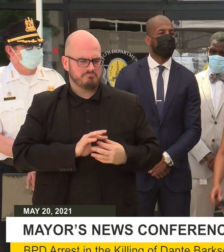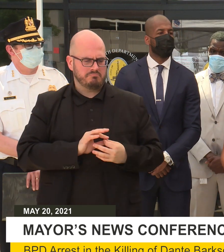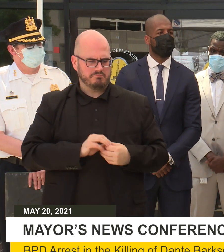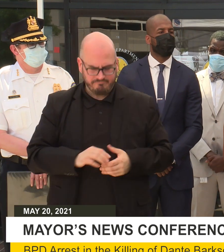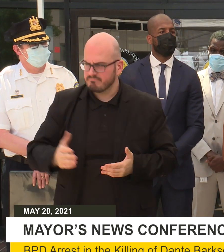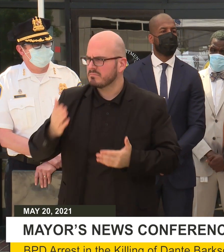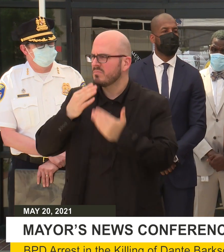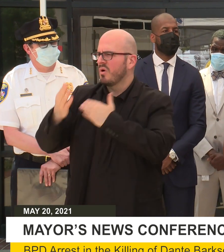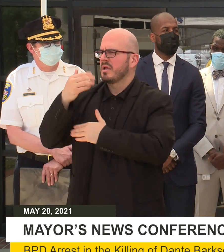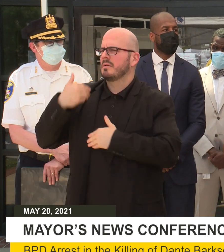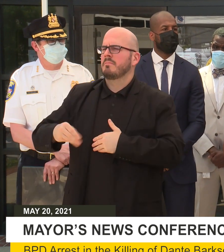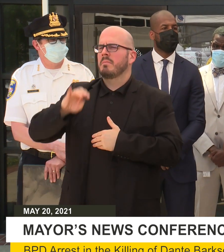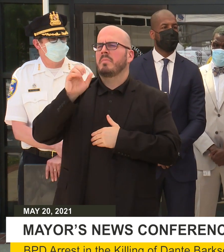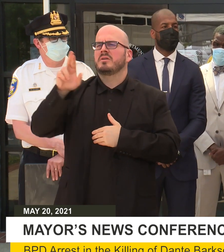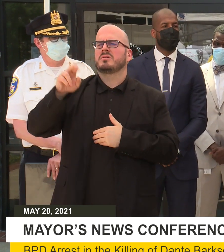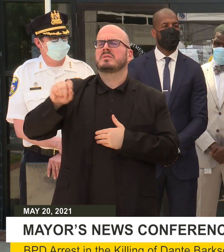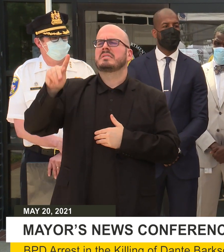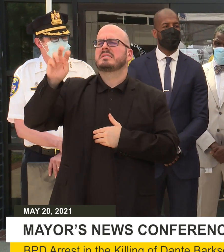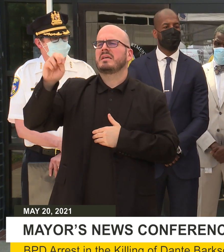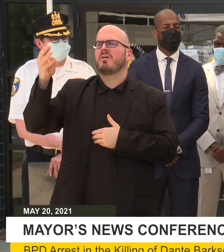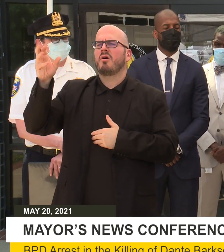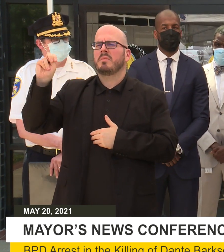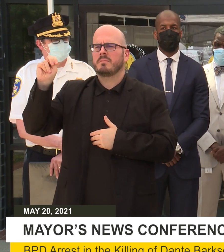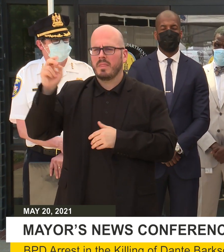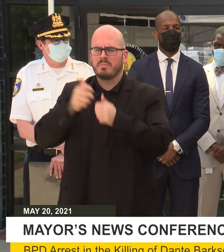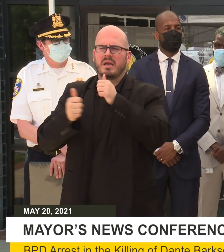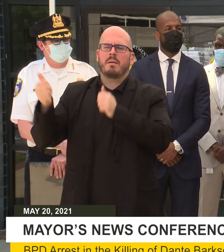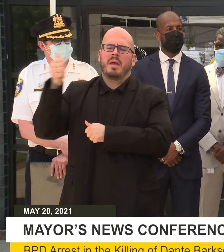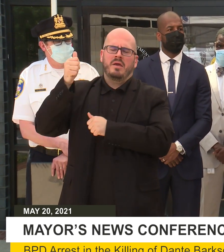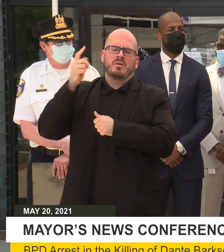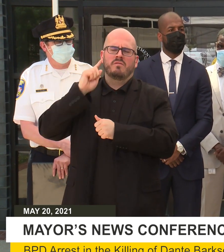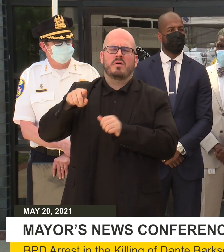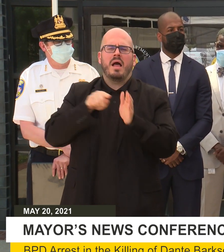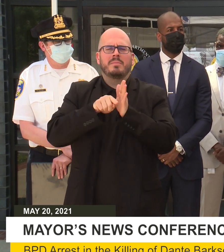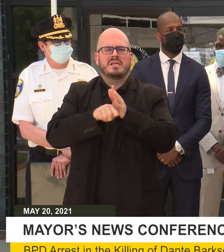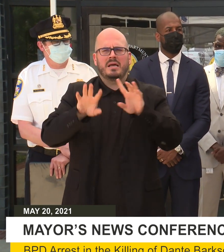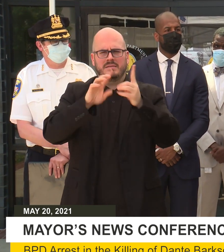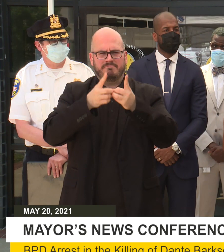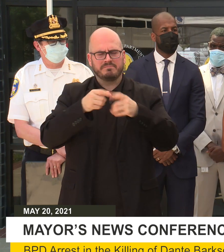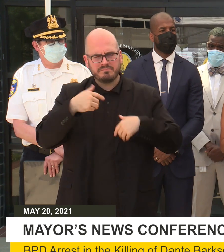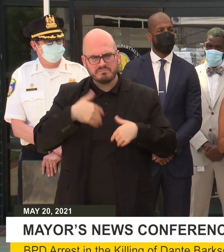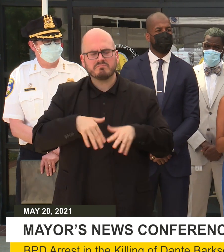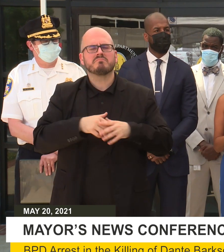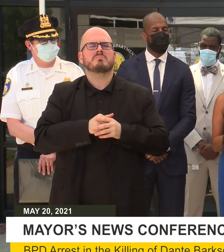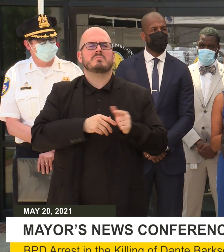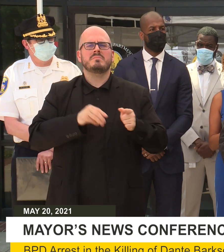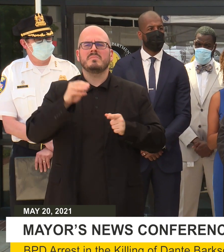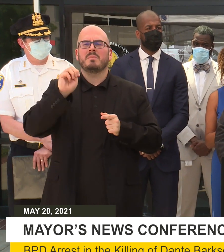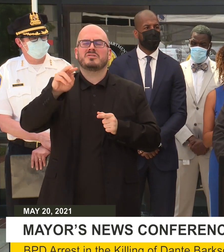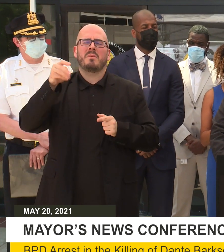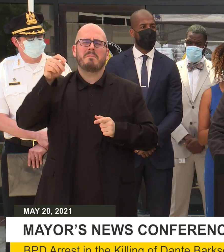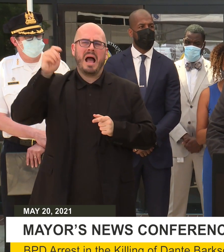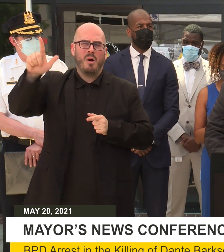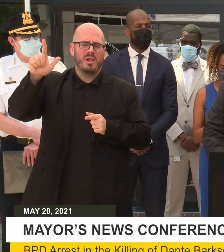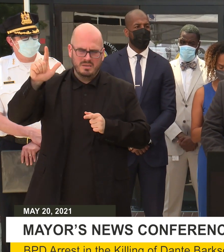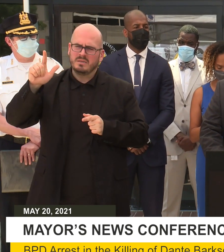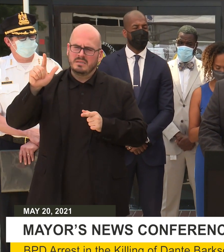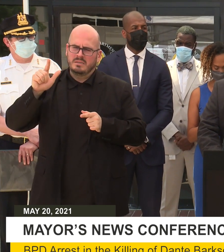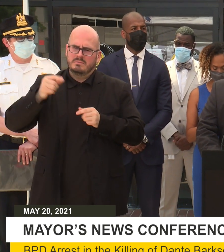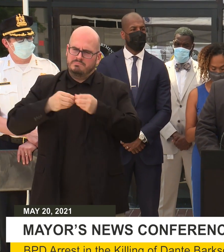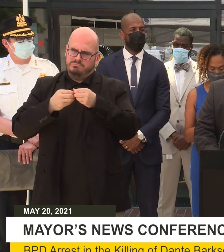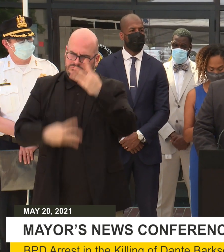Good morning. My name is major Steve home and I'm the commander of the homicide section. So he has a lengthy record, one of which is a prior